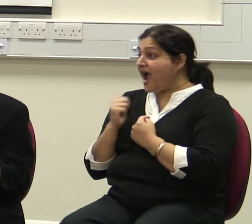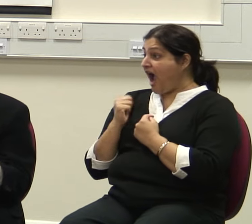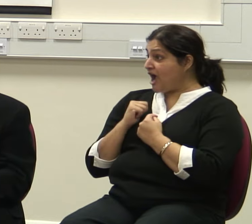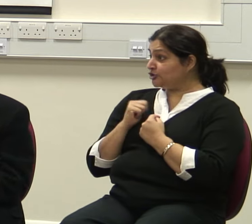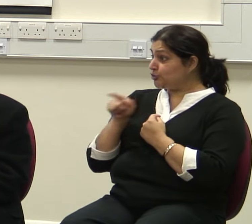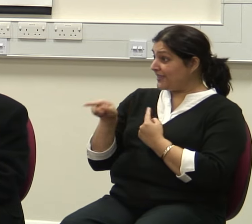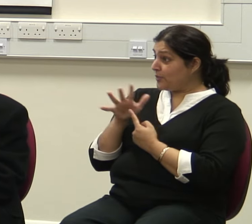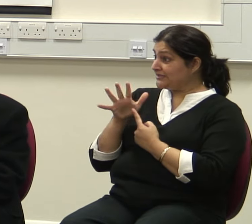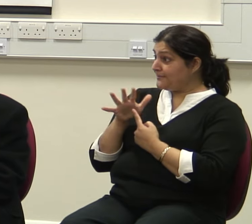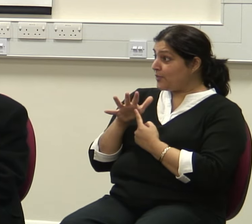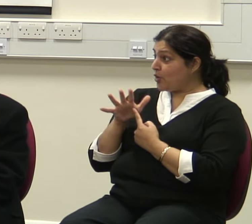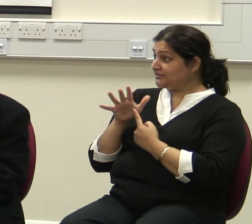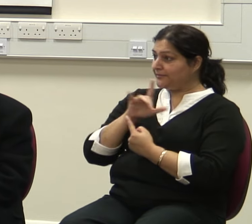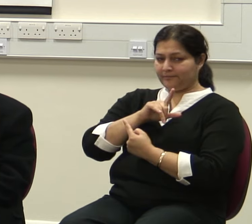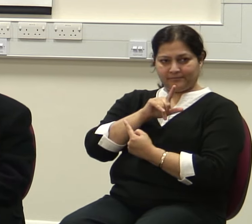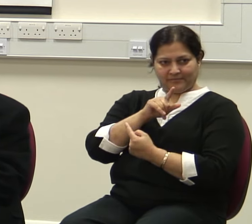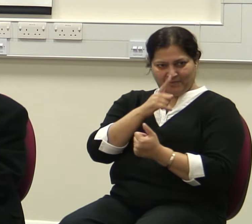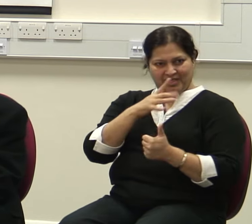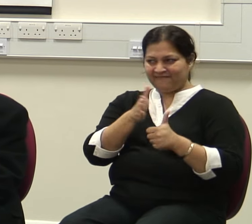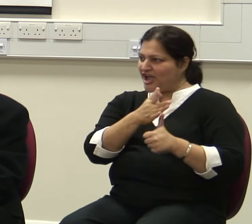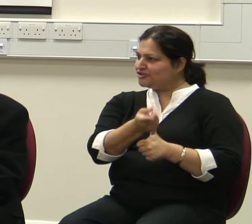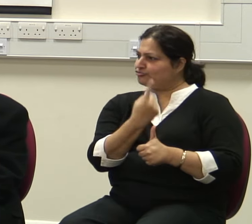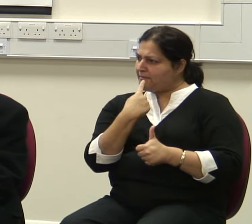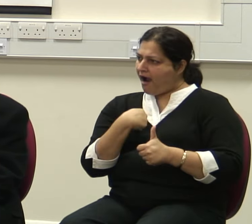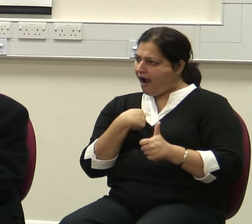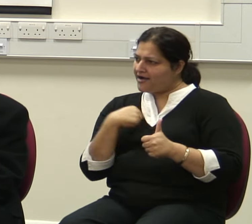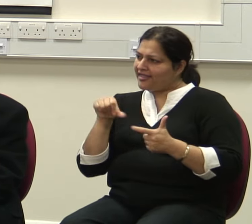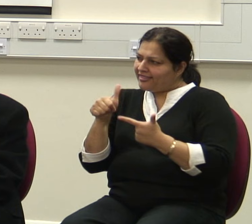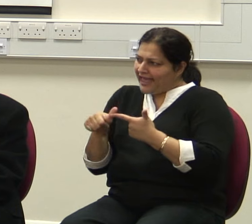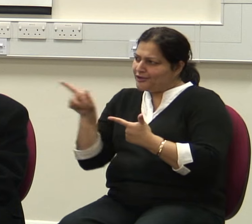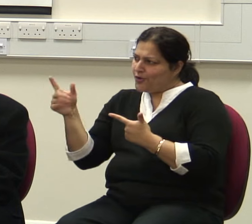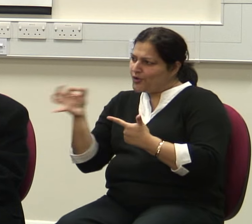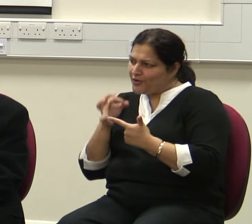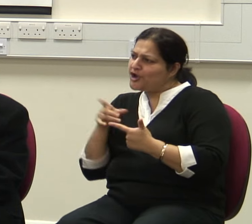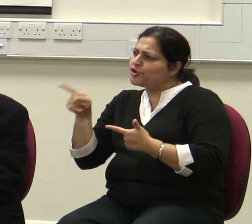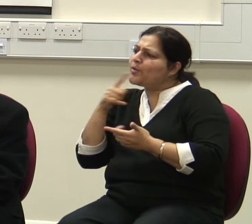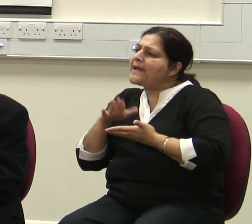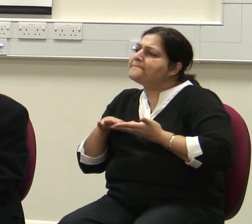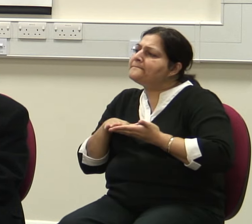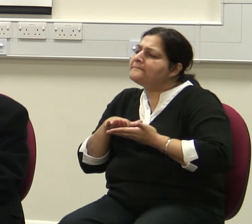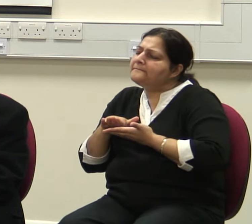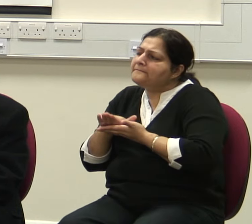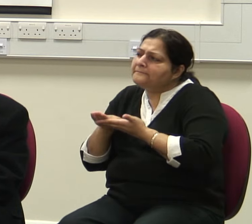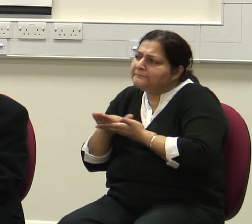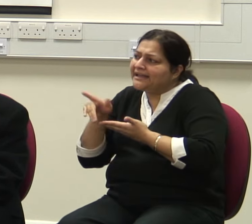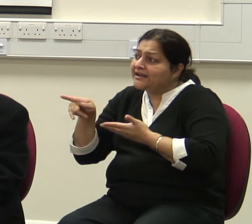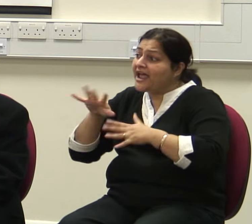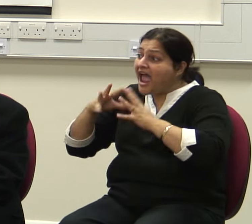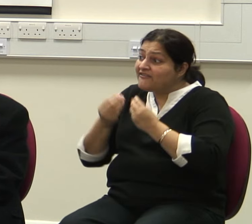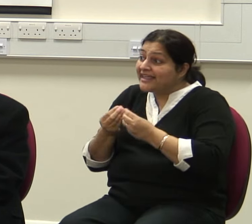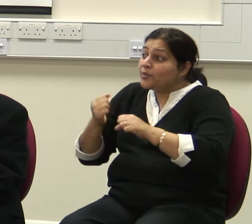especially after the first remark. After this gentleman's questions. You implied that all this was done with your consent.